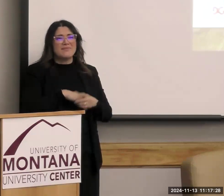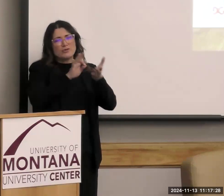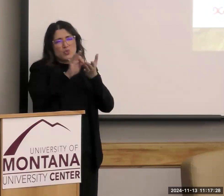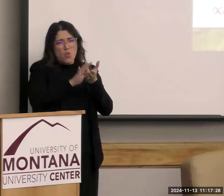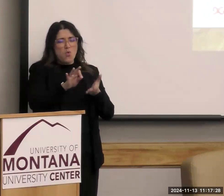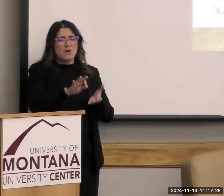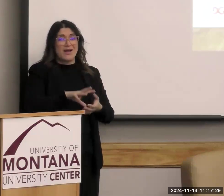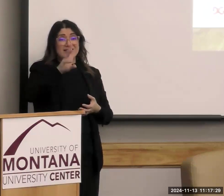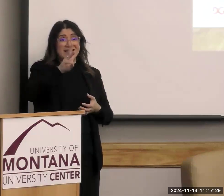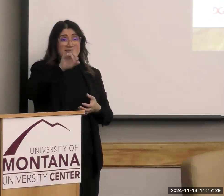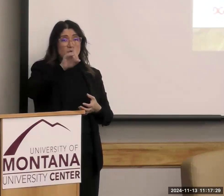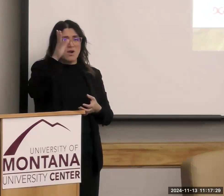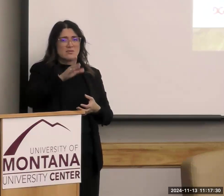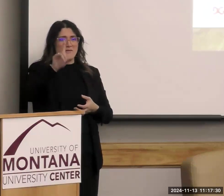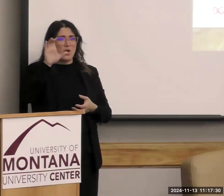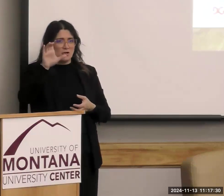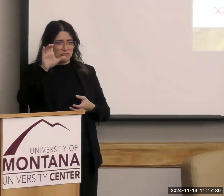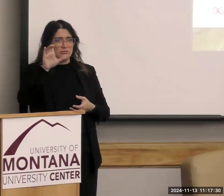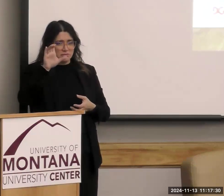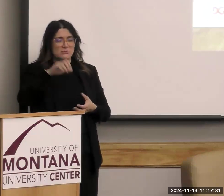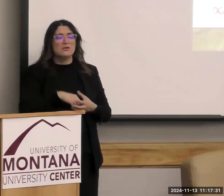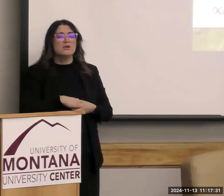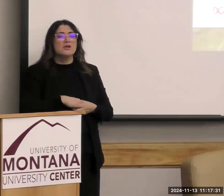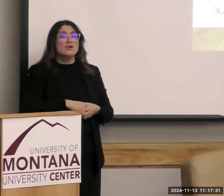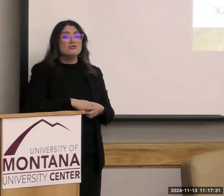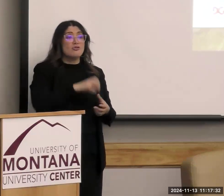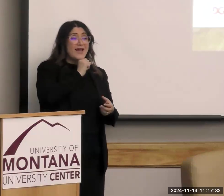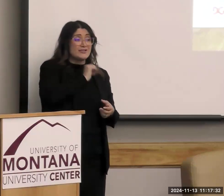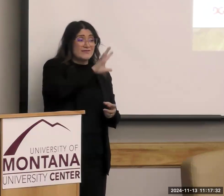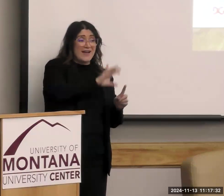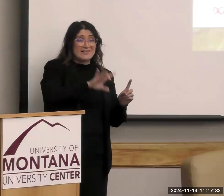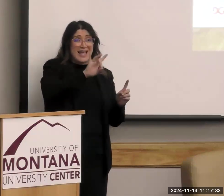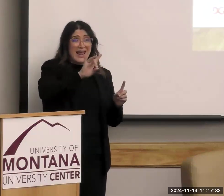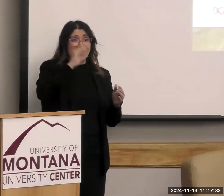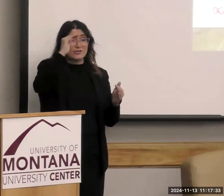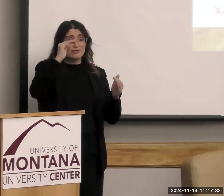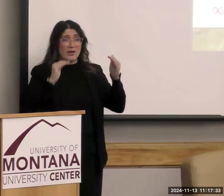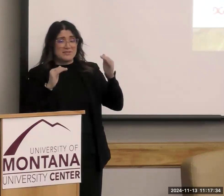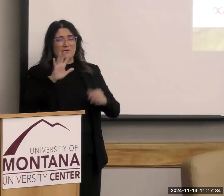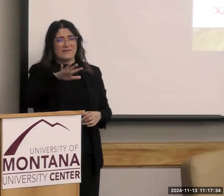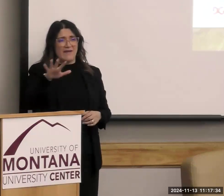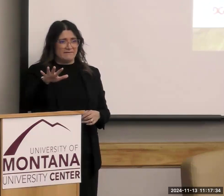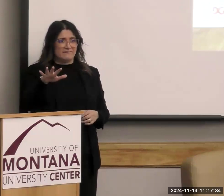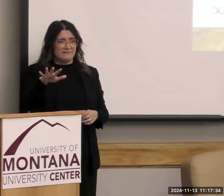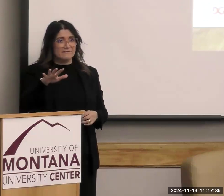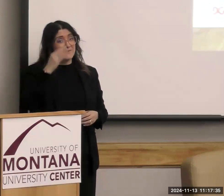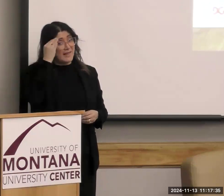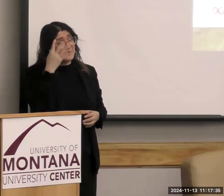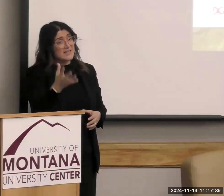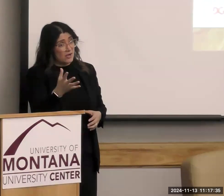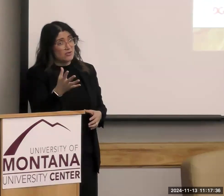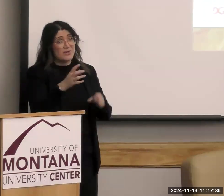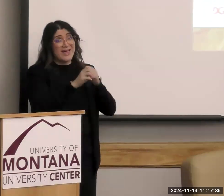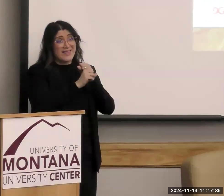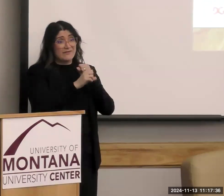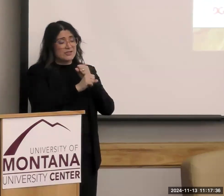61 out of 100. Ages five to eight, it drops down to 55. And let me tell you, the advertising is